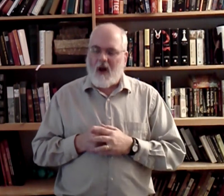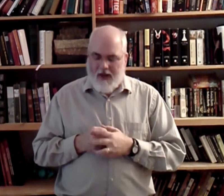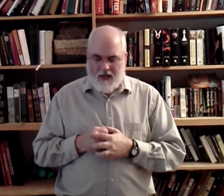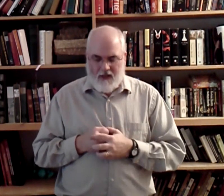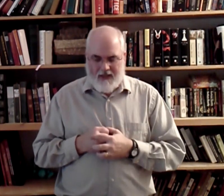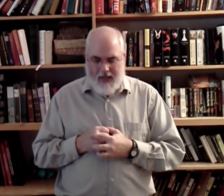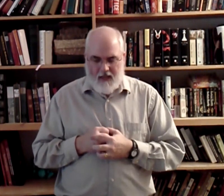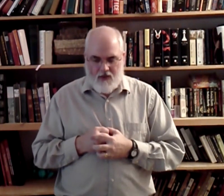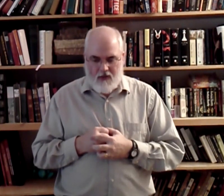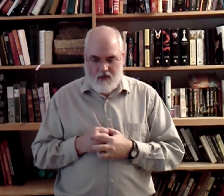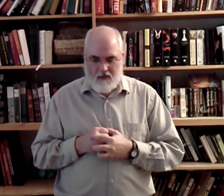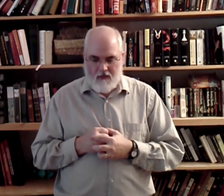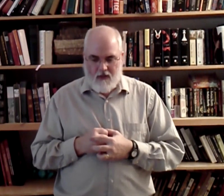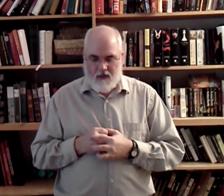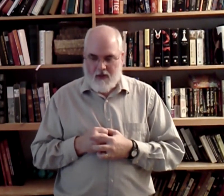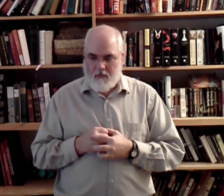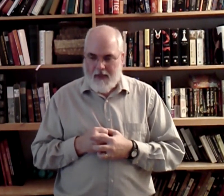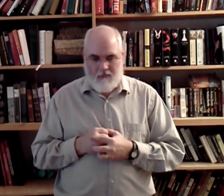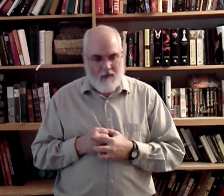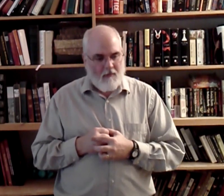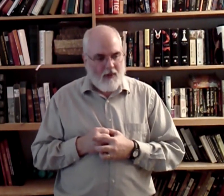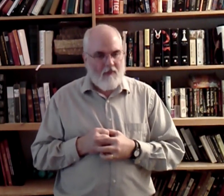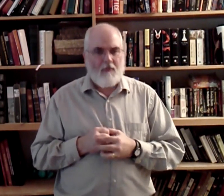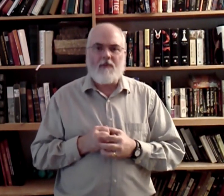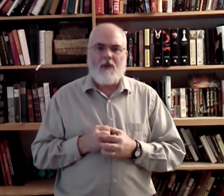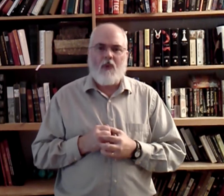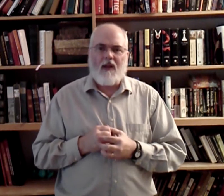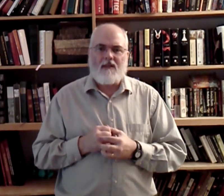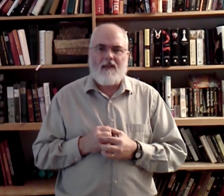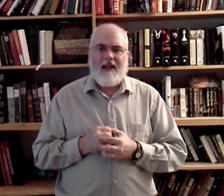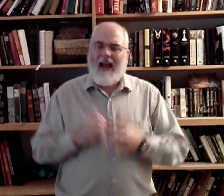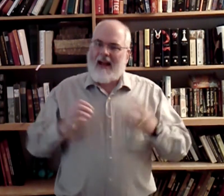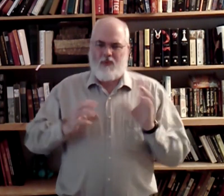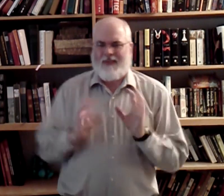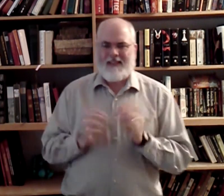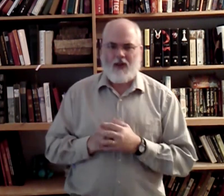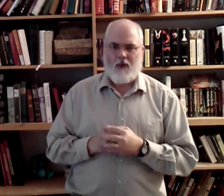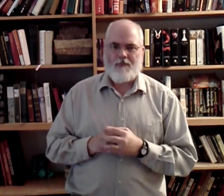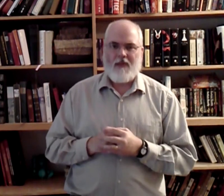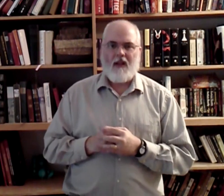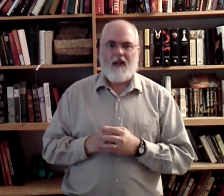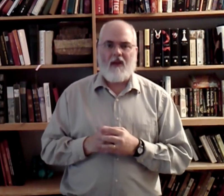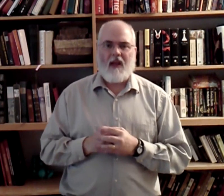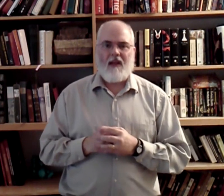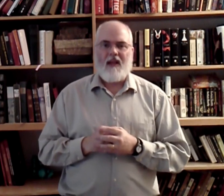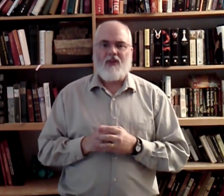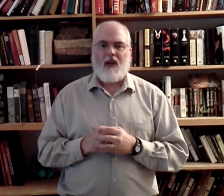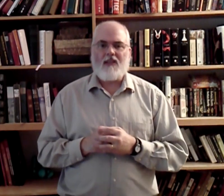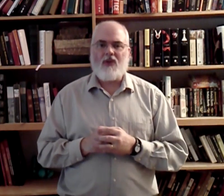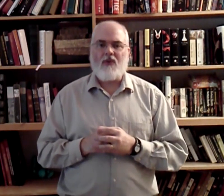Are we actually going to take Jesus? Are we going to pick him up and bring him and put him somewhere else? I don't think so. Okay? Just to